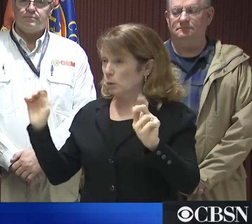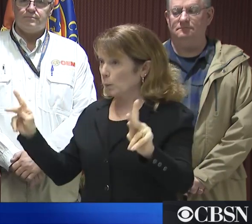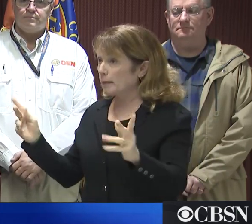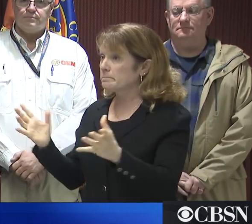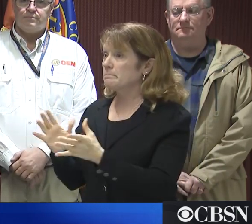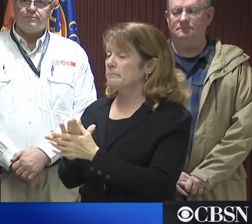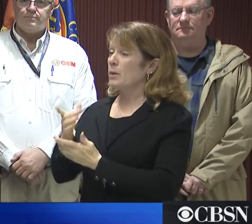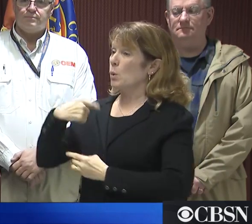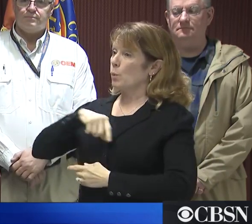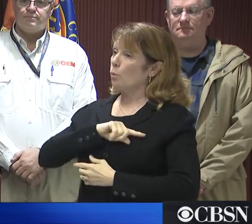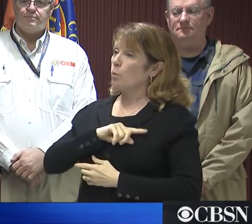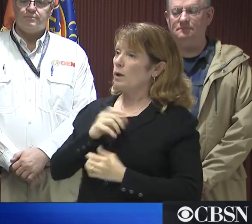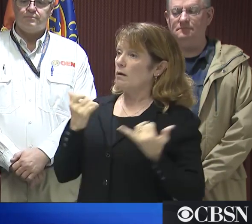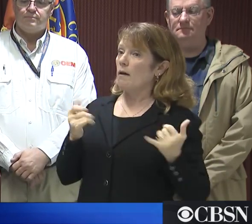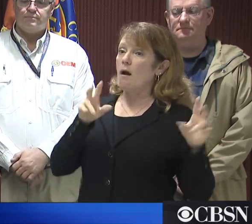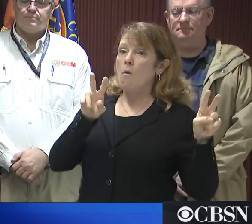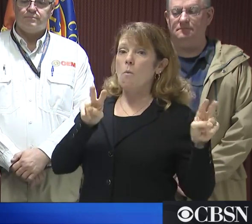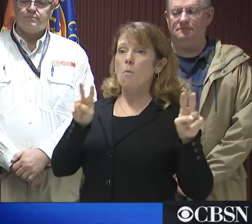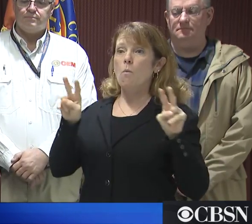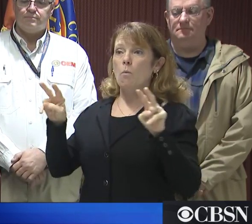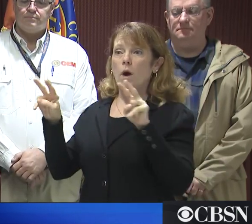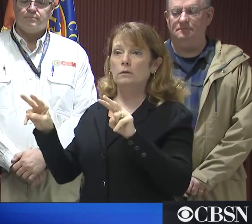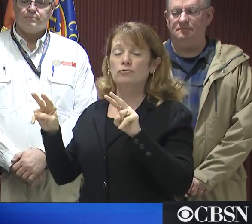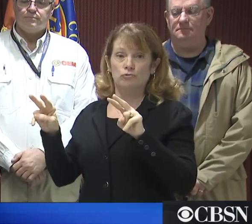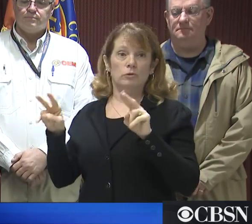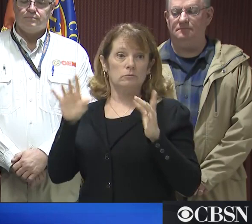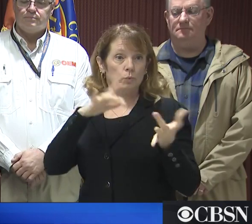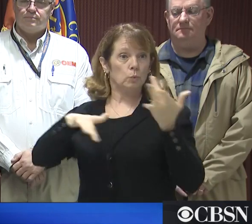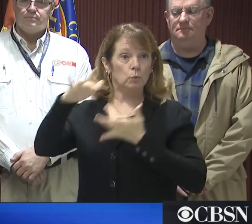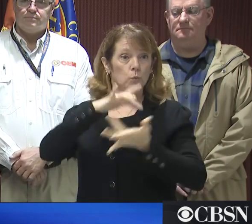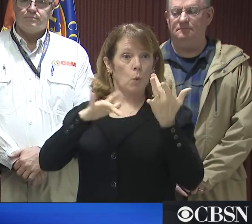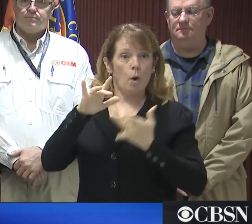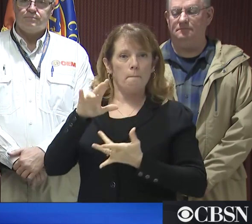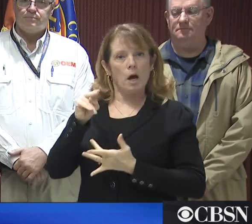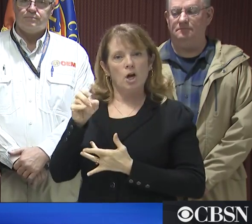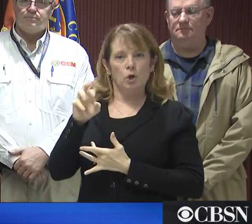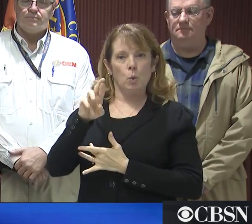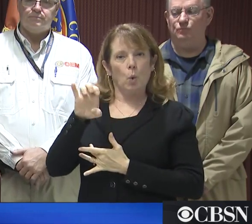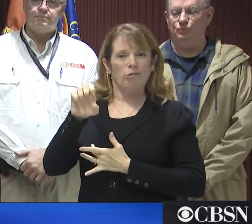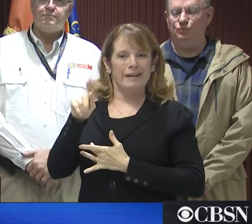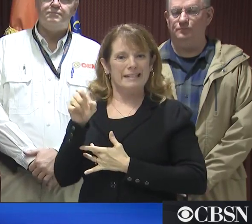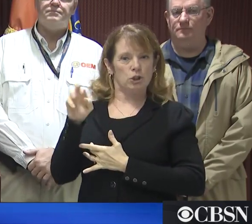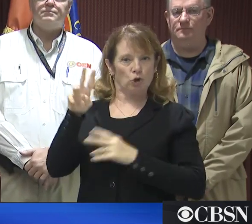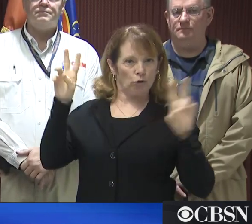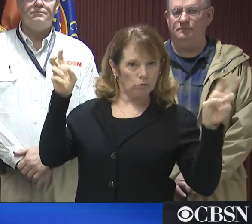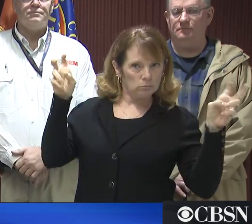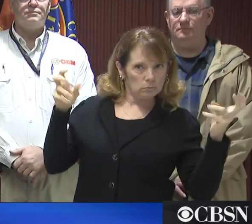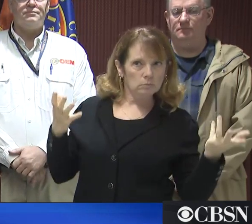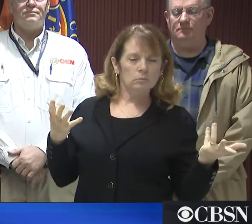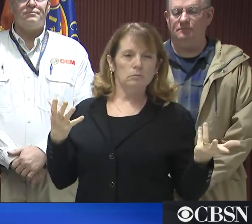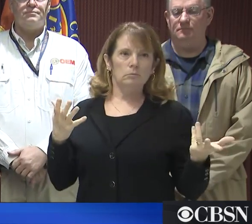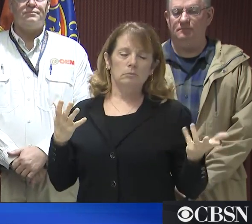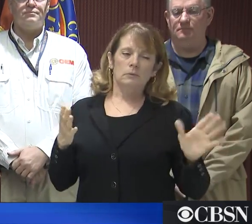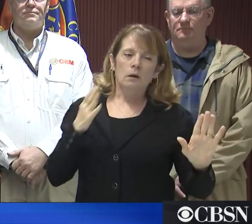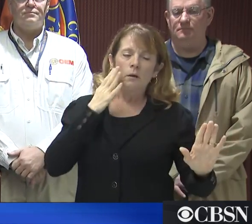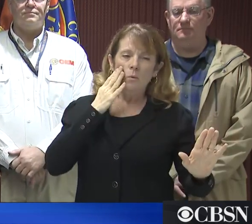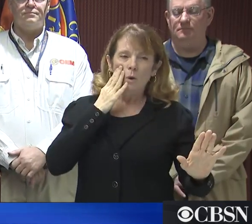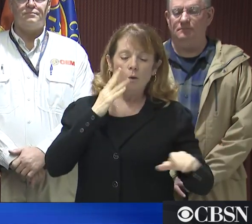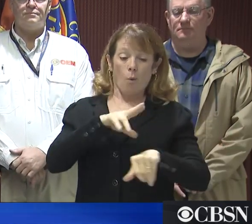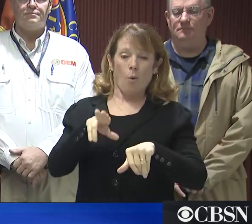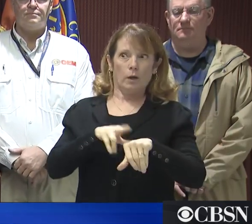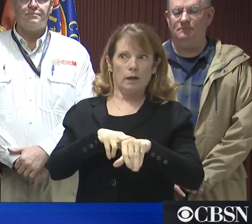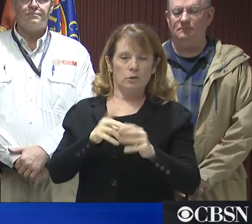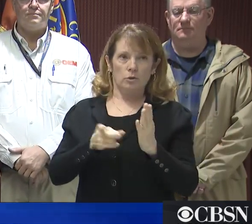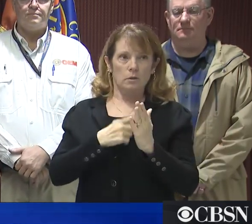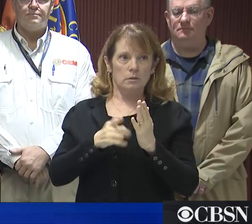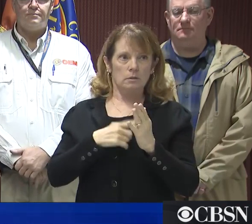So, we are keeping a watchful eye on this Nor'easter. And, you I want to – it does not appear. Now, we know Mother Nature can trick